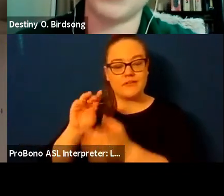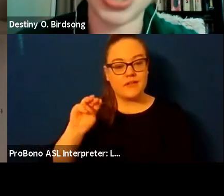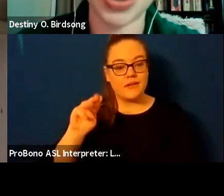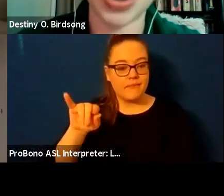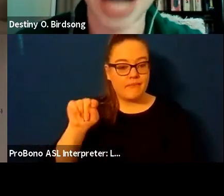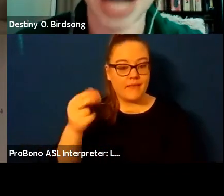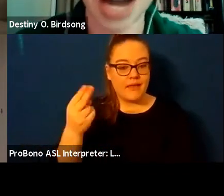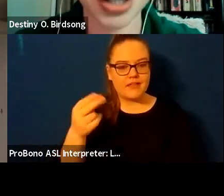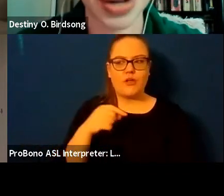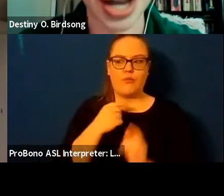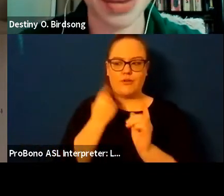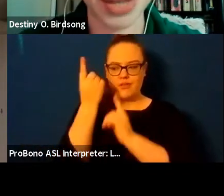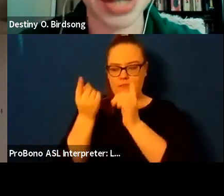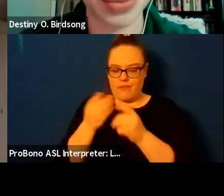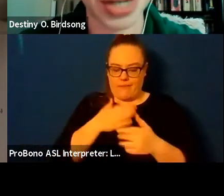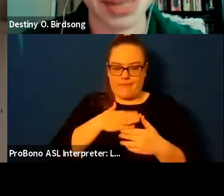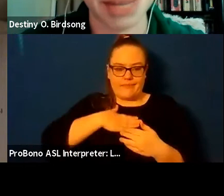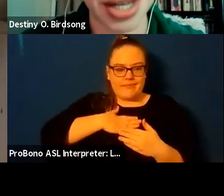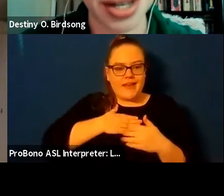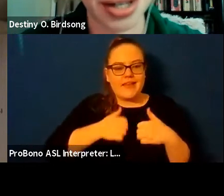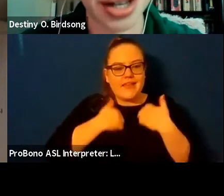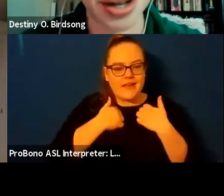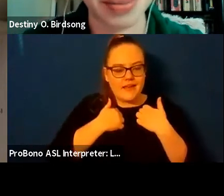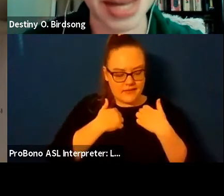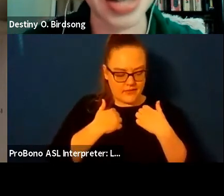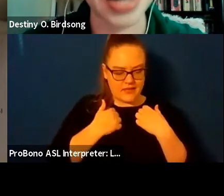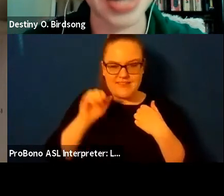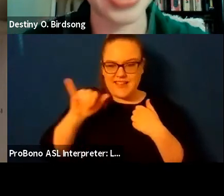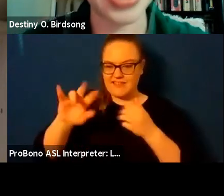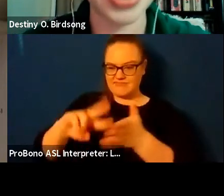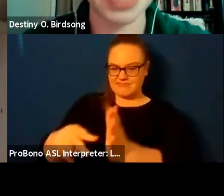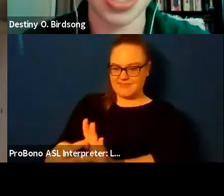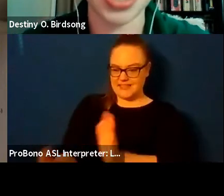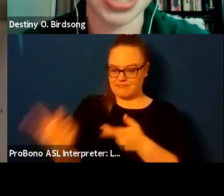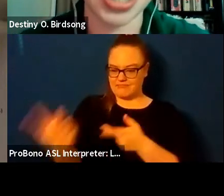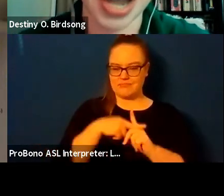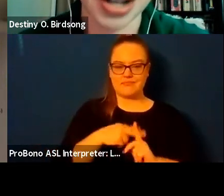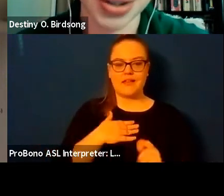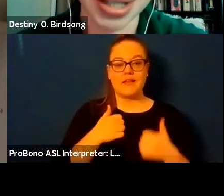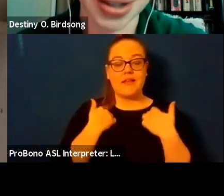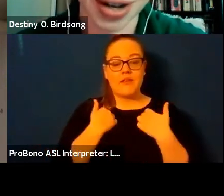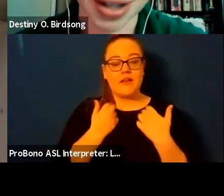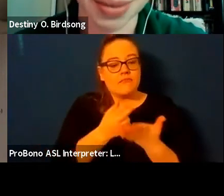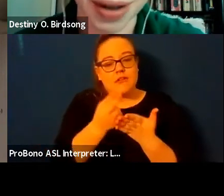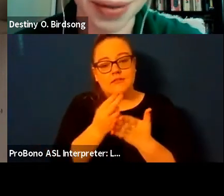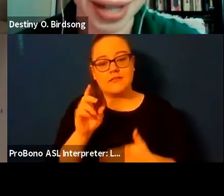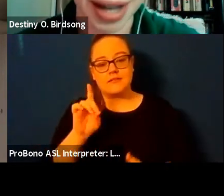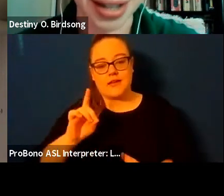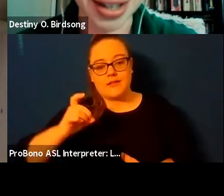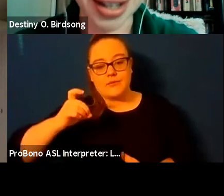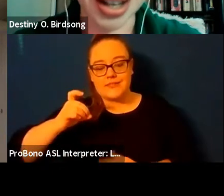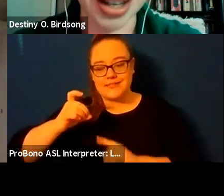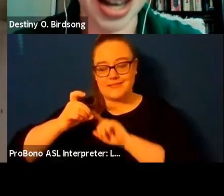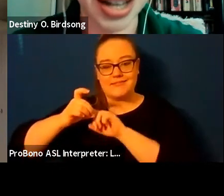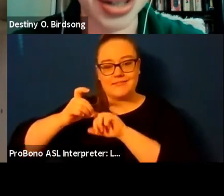in the terms of one's own life you know like what what does it mean um and and and to be honest diagnoses are in themselves